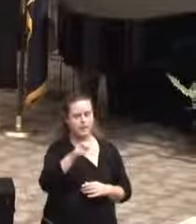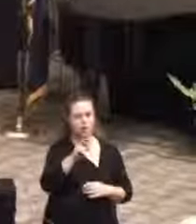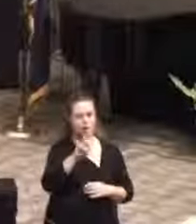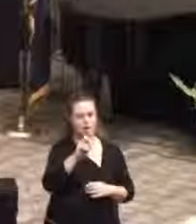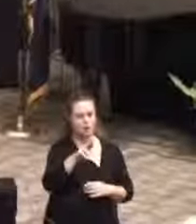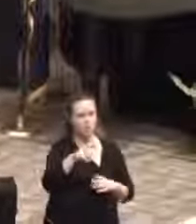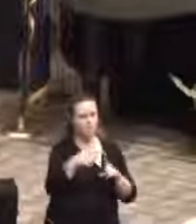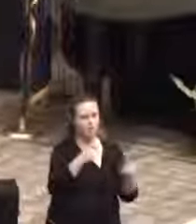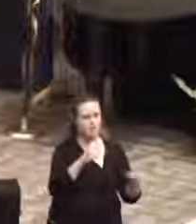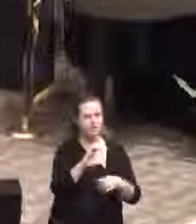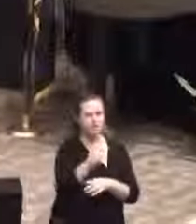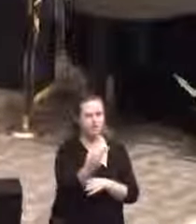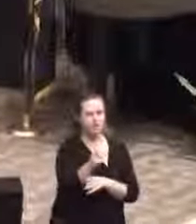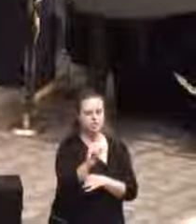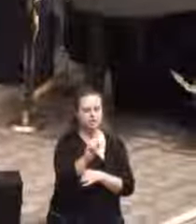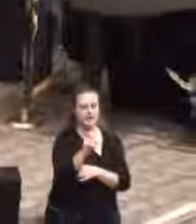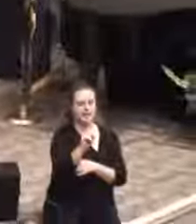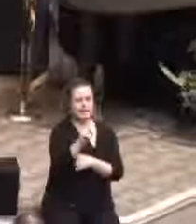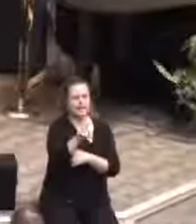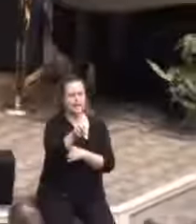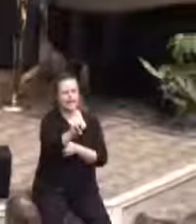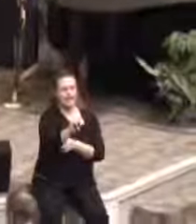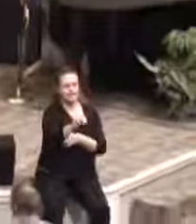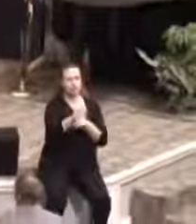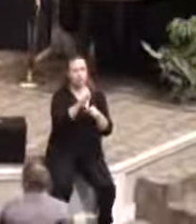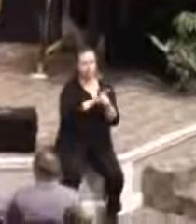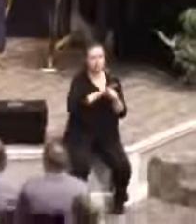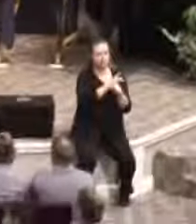Chittenden Regional Correctional Faciliter. Thank